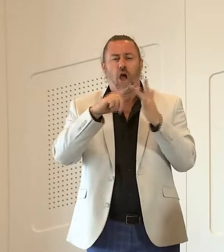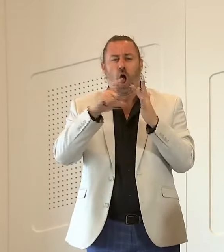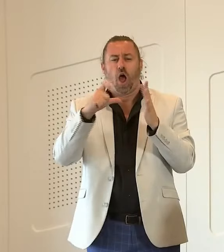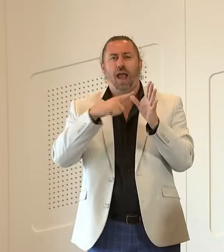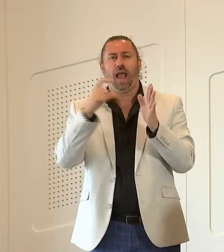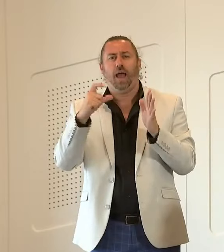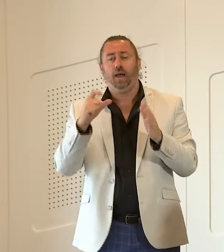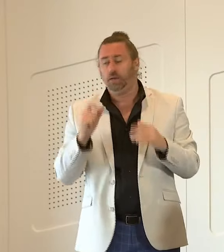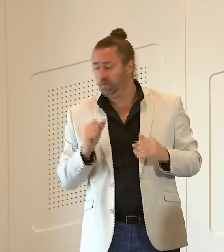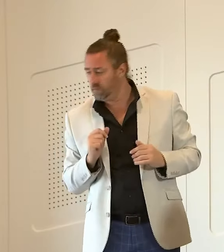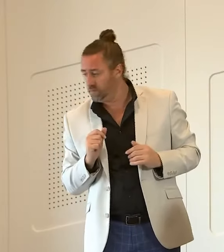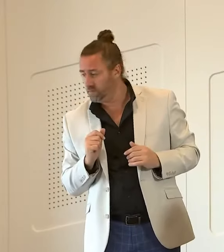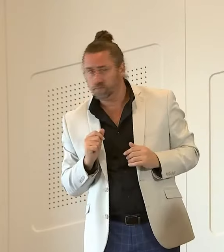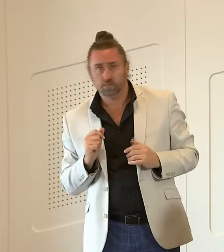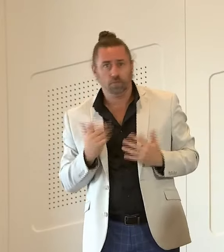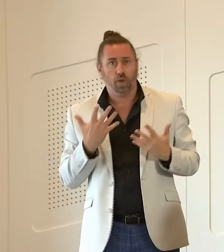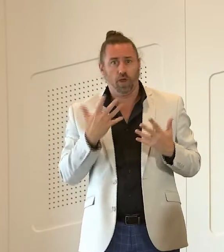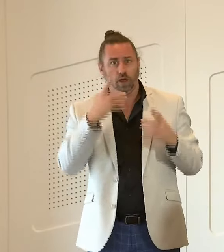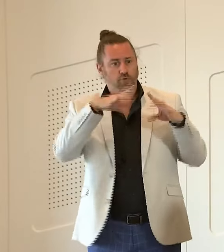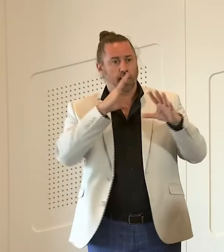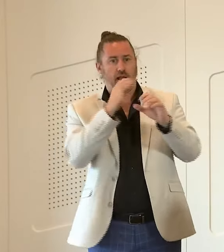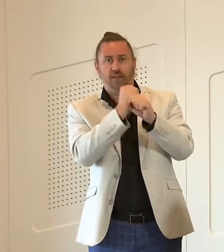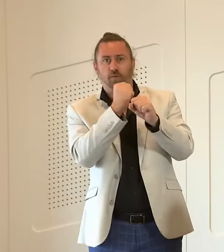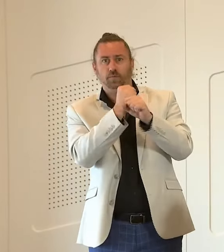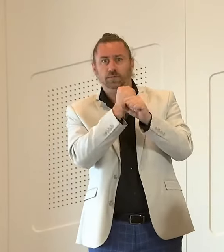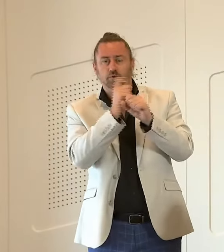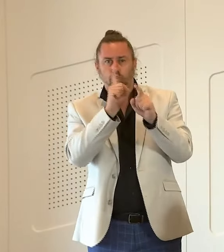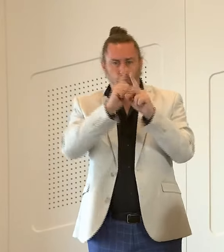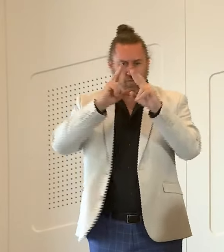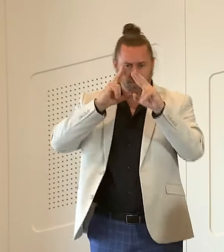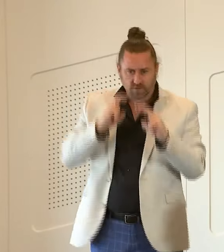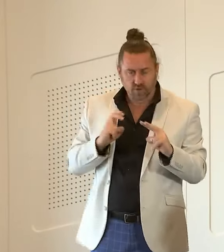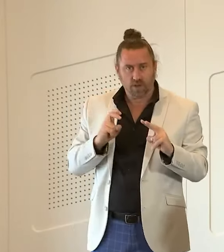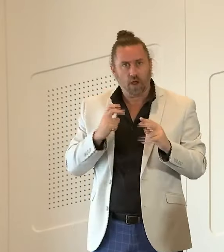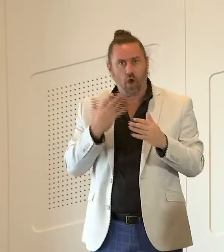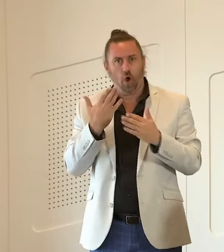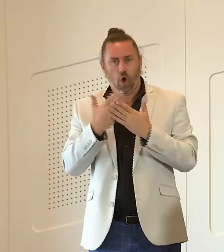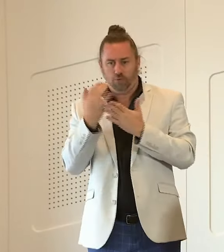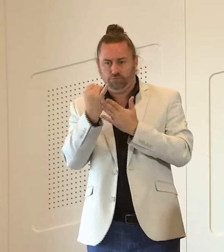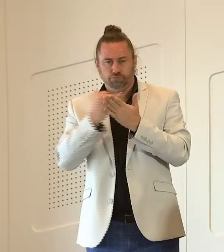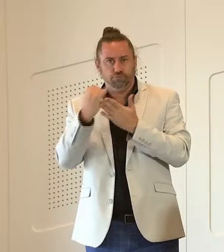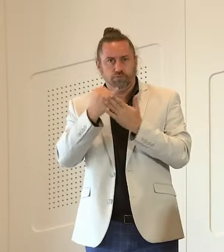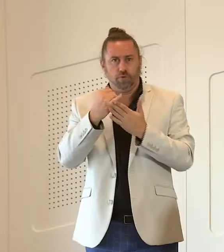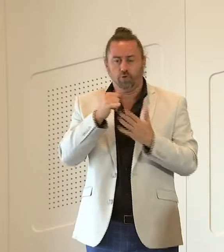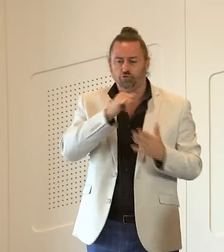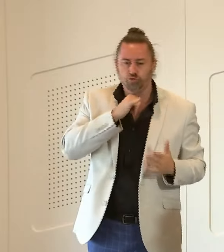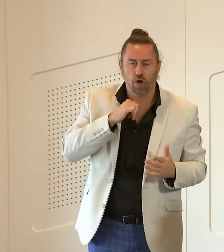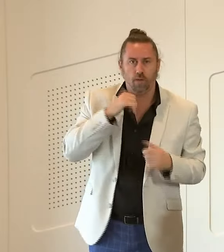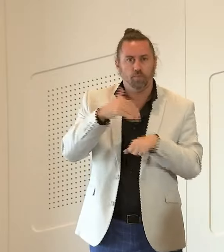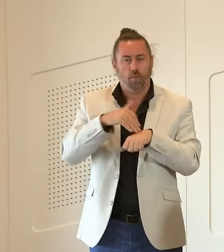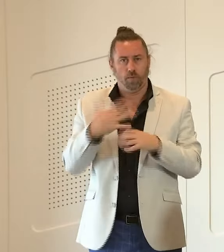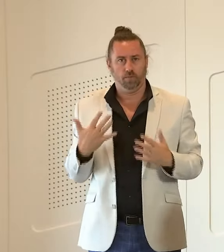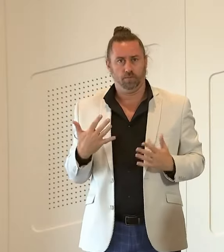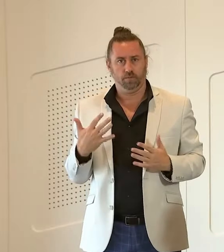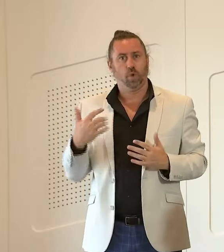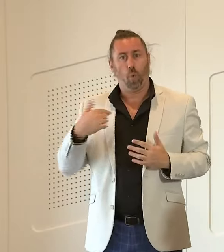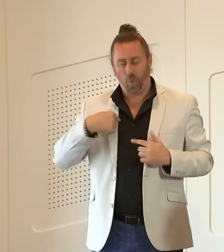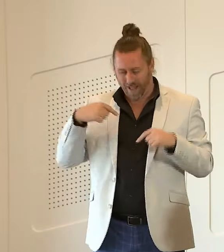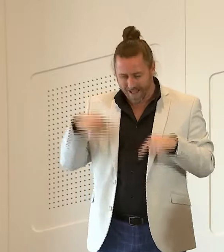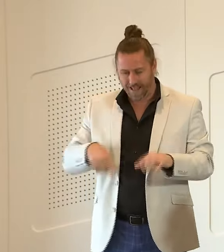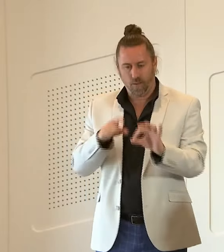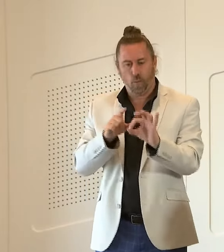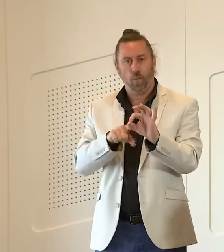no federal corruption body we're here today to strengthen our triple c with tony fitzgerald